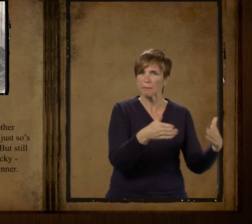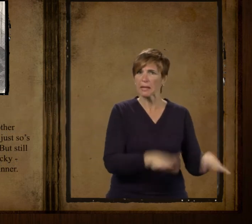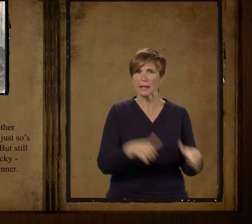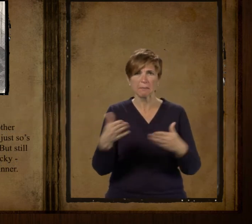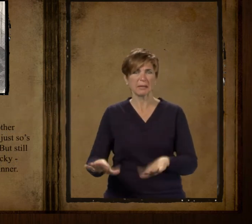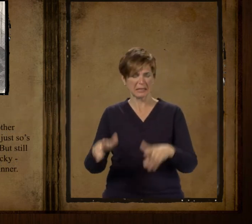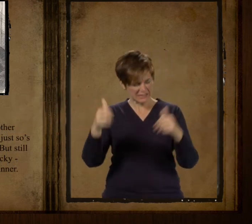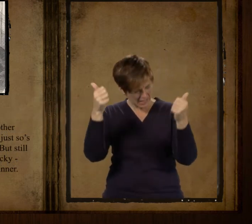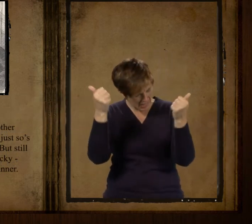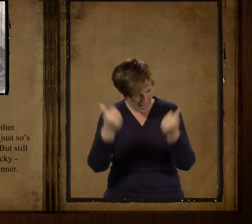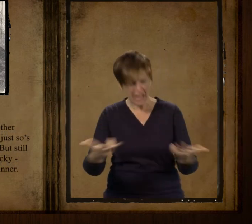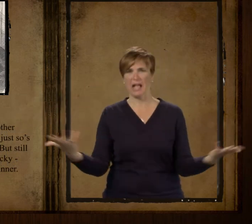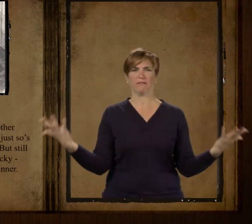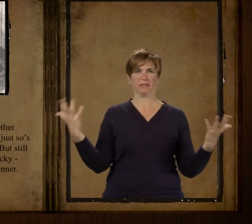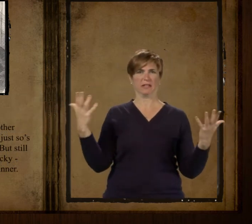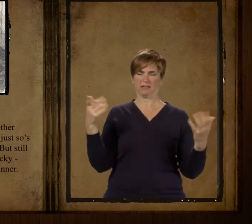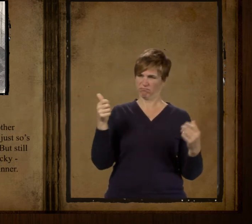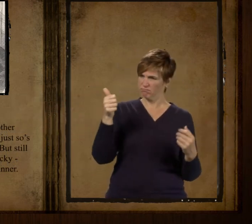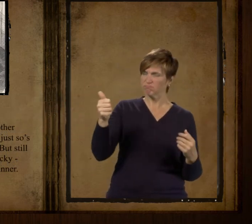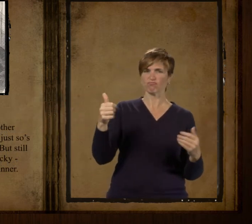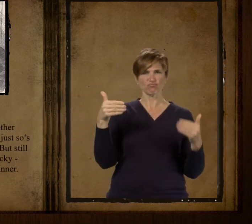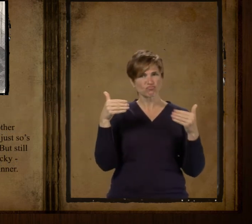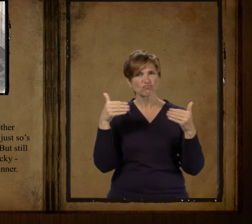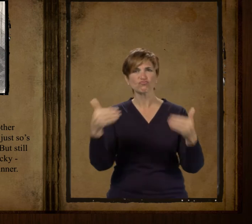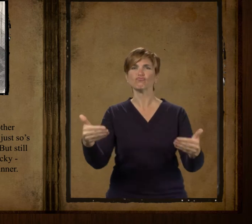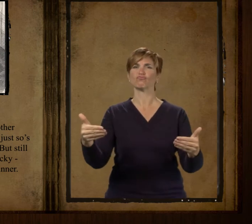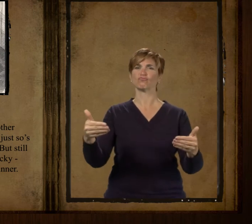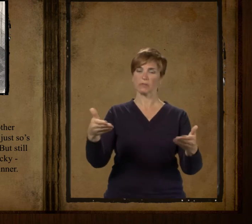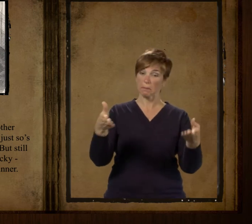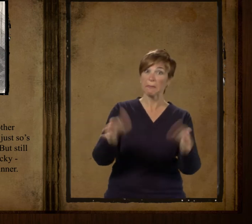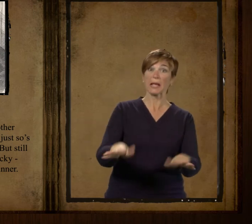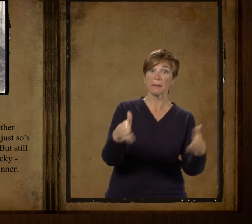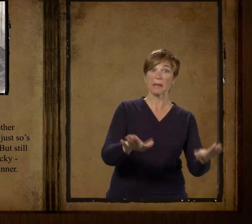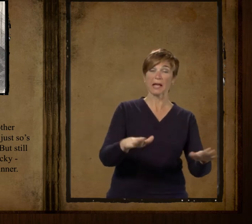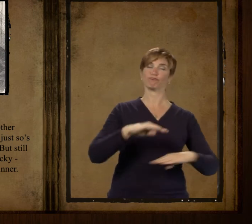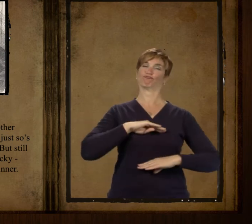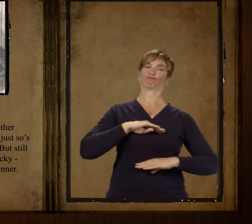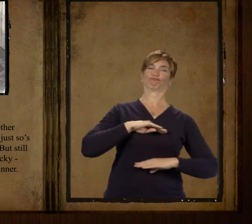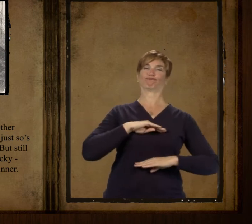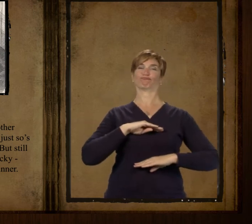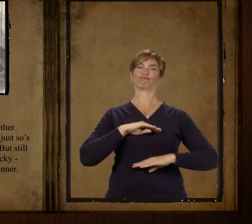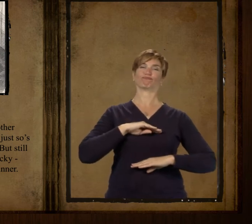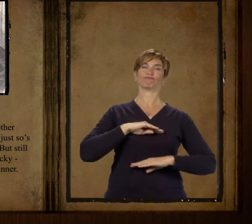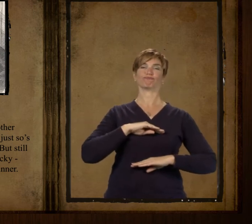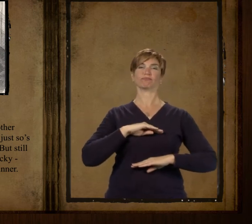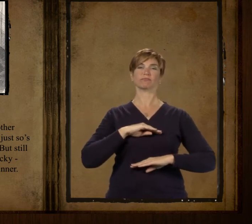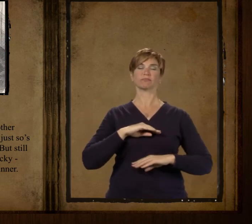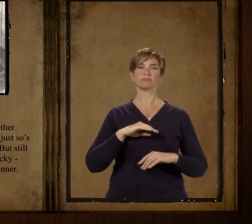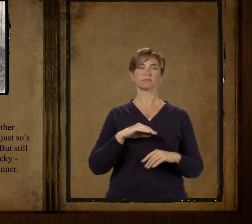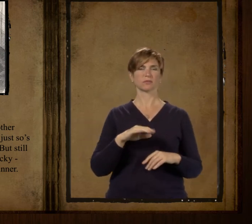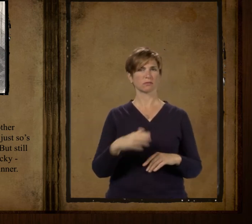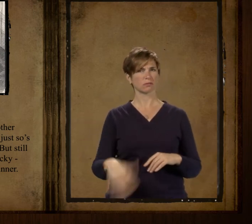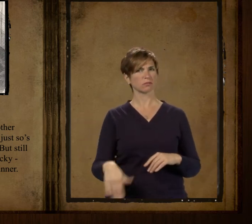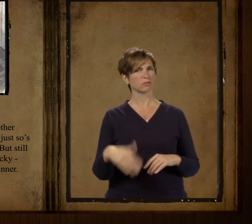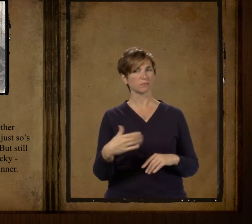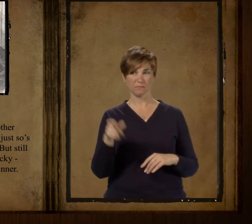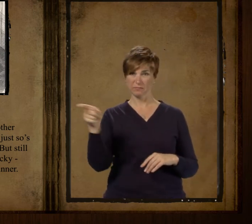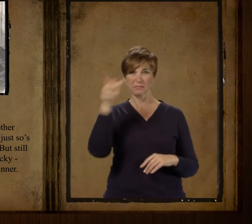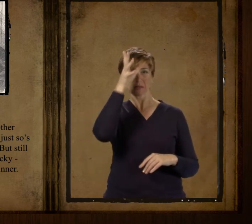anyway what suited the other man would suit him anyway just so he's gotta bet he